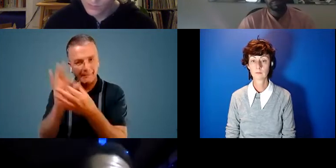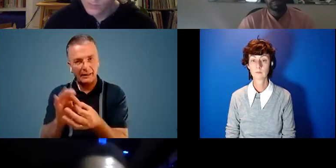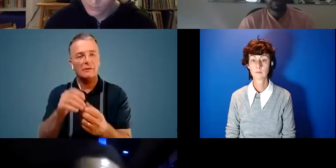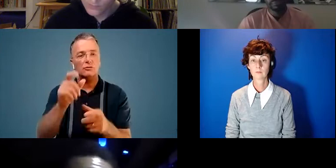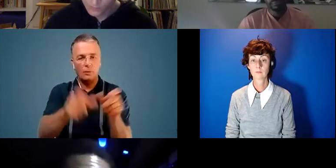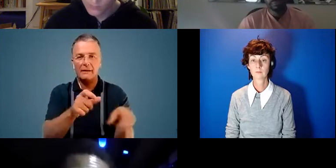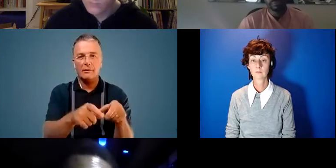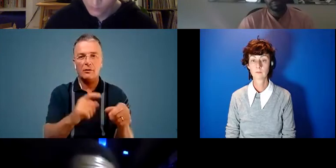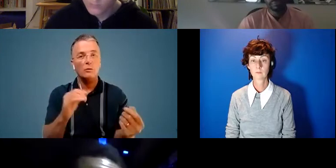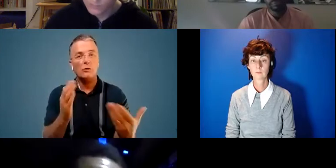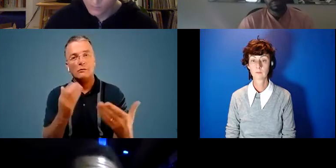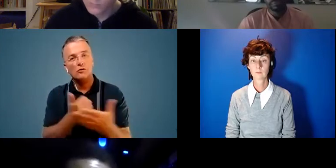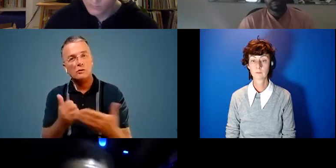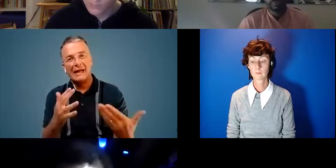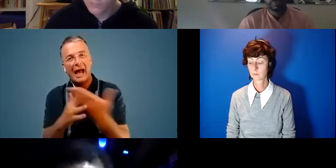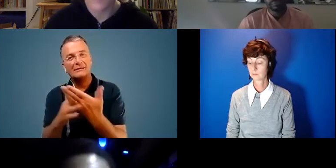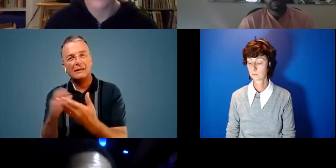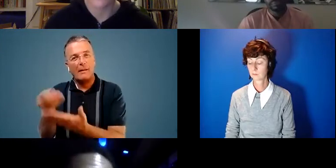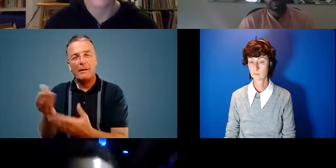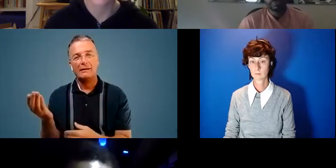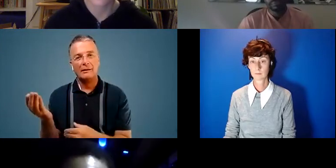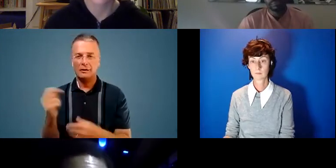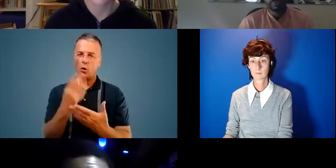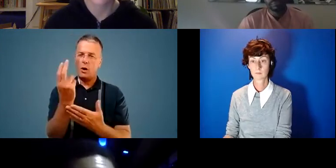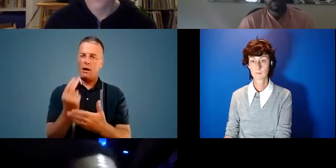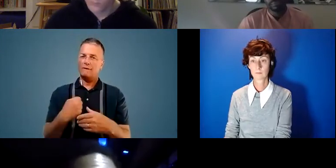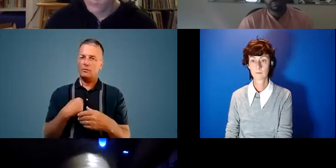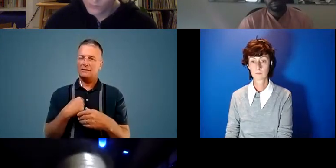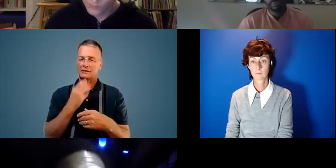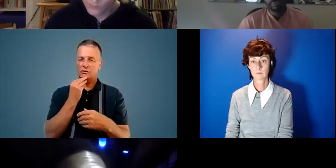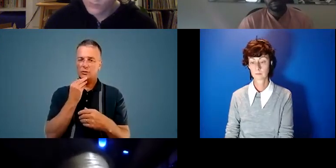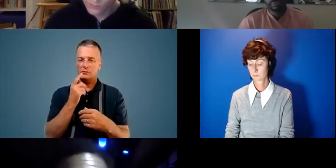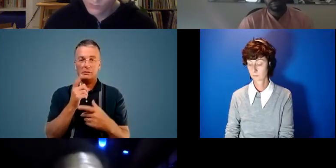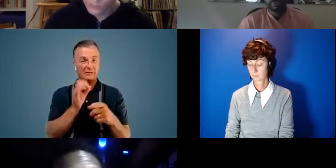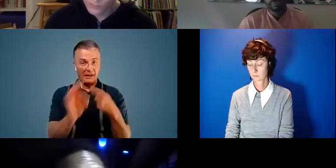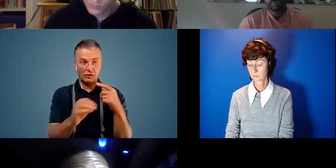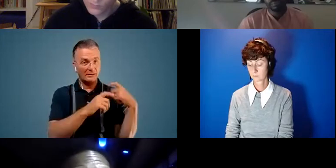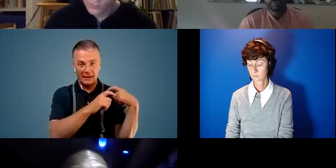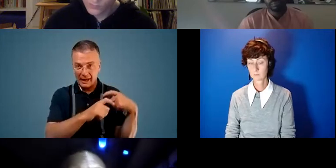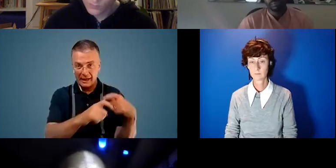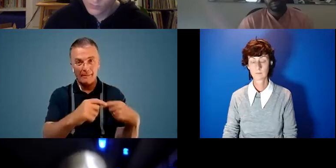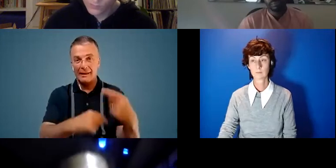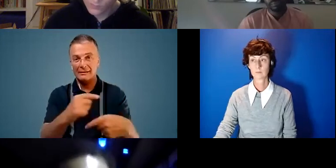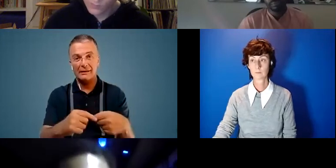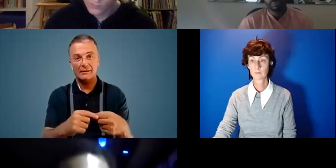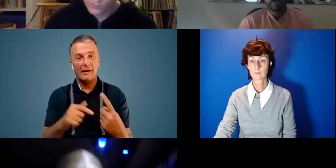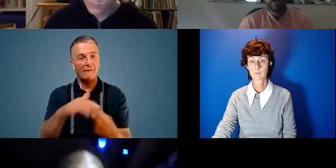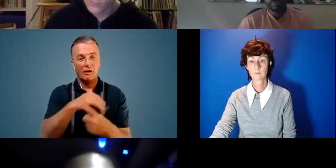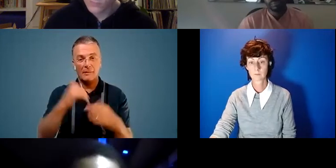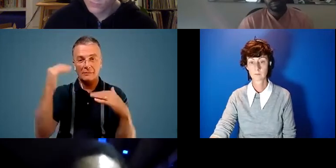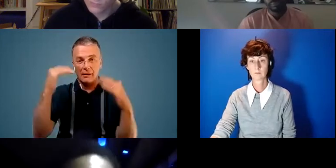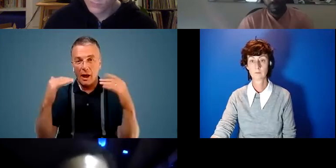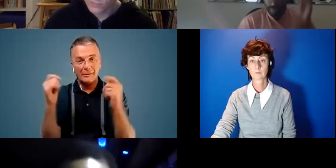don't really access that kind of money as well. So the art for me is used, particularly around sustainability, environmental and climate change is used